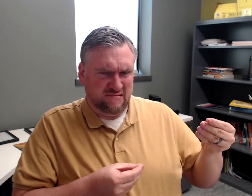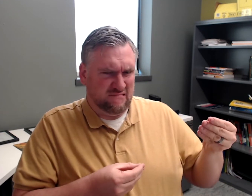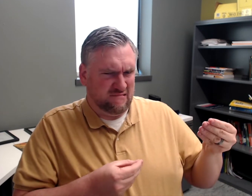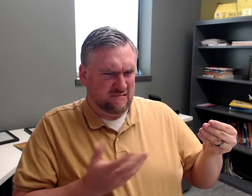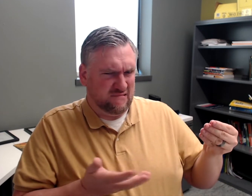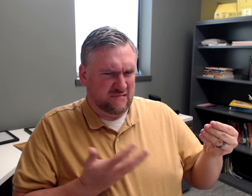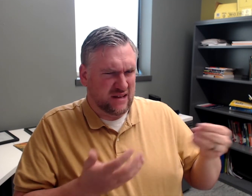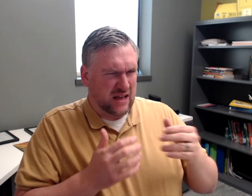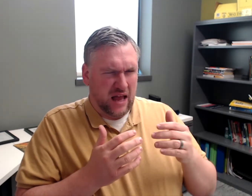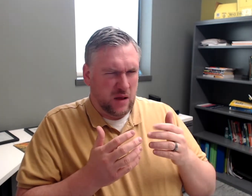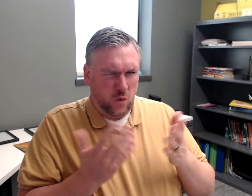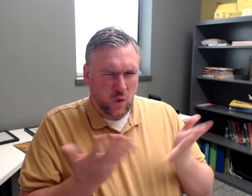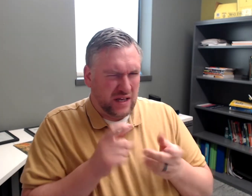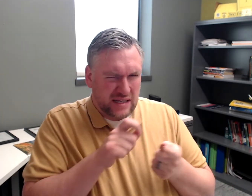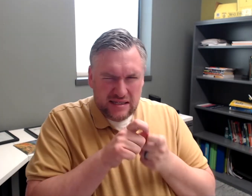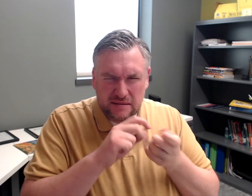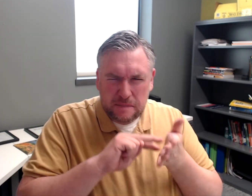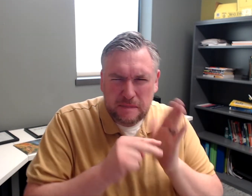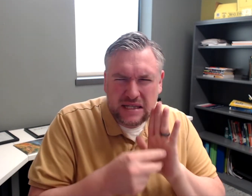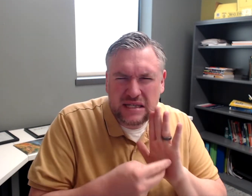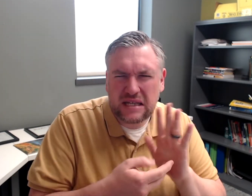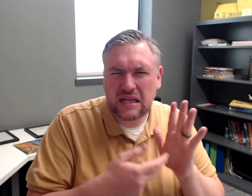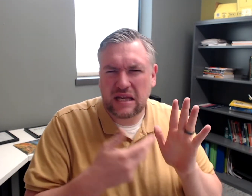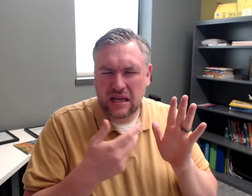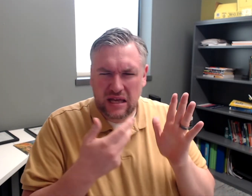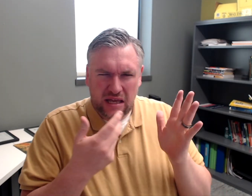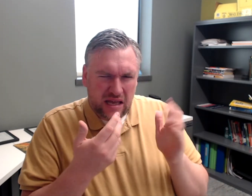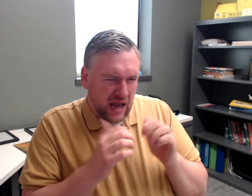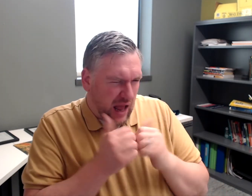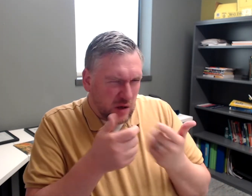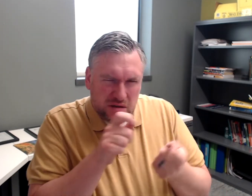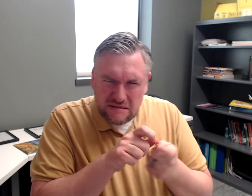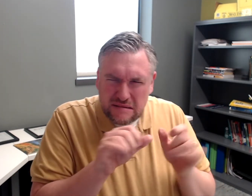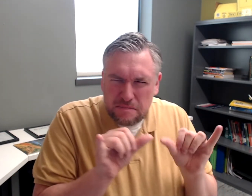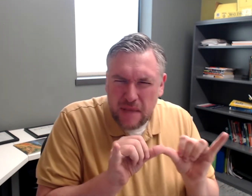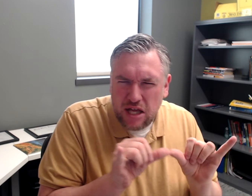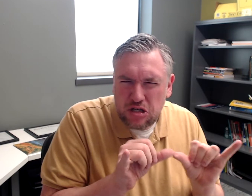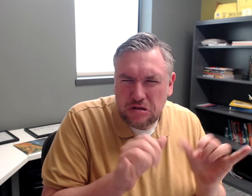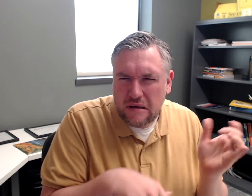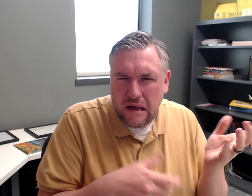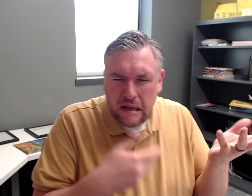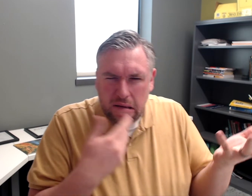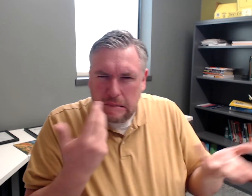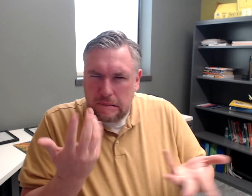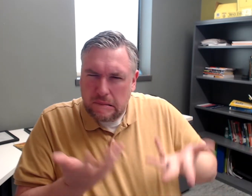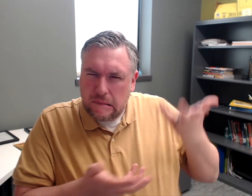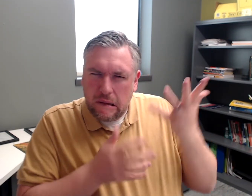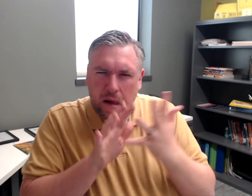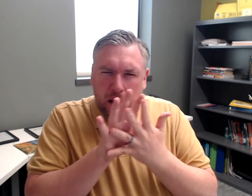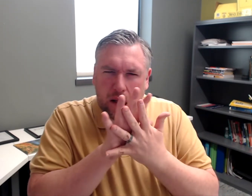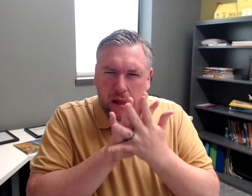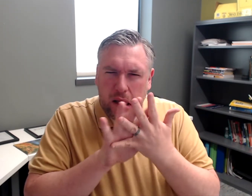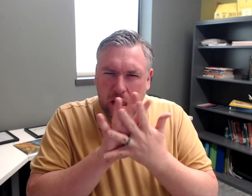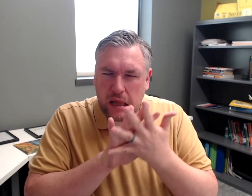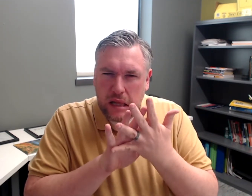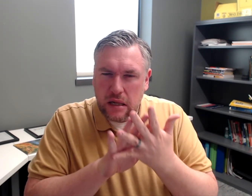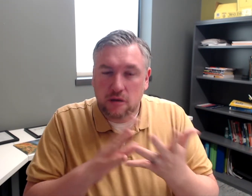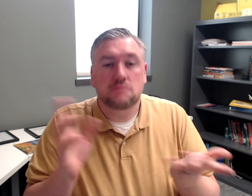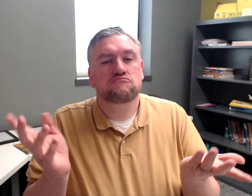and the middle school teacher is like, well, what exactly does this mean, and how exactly can you even measure this? It